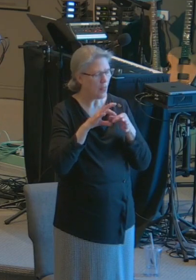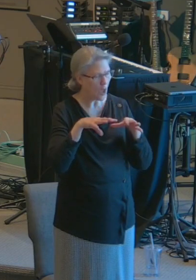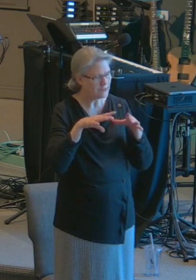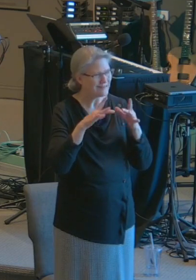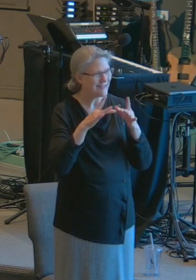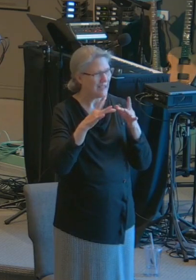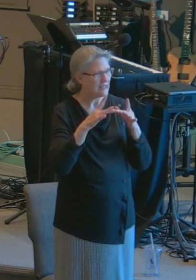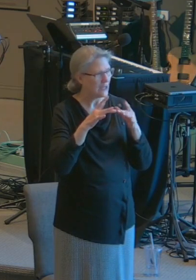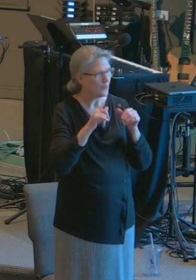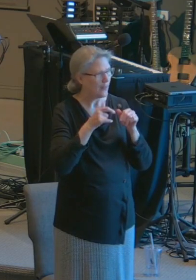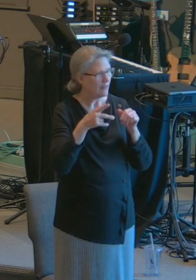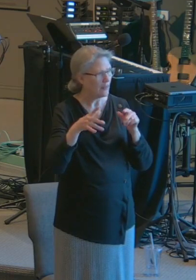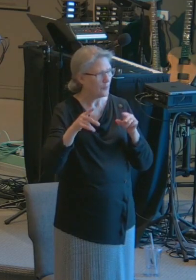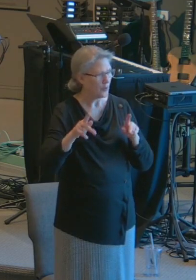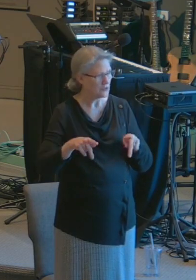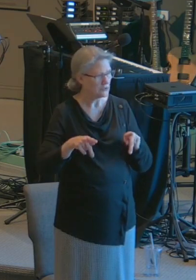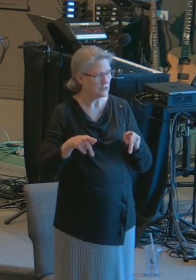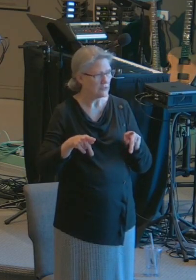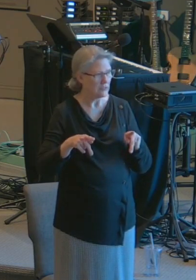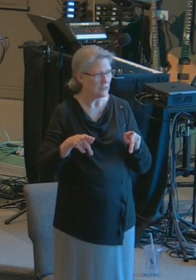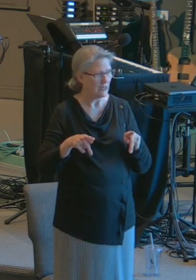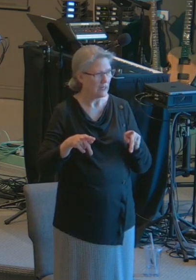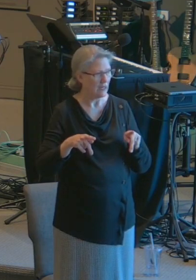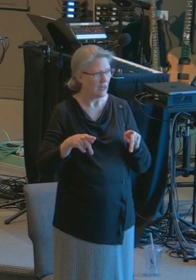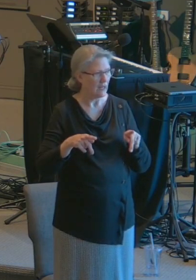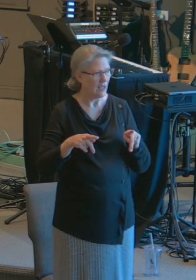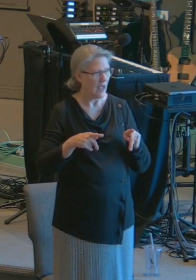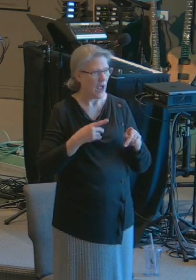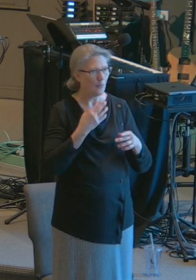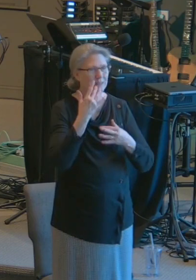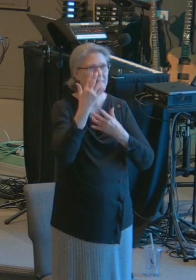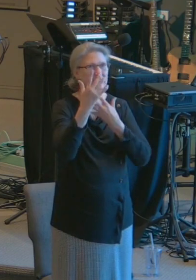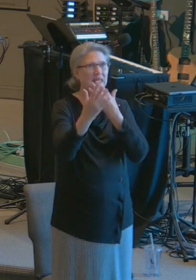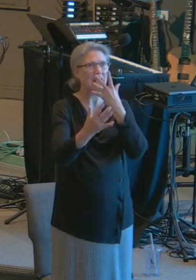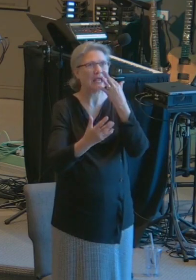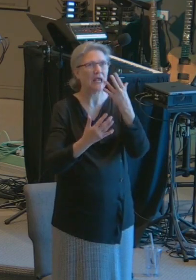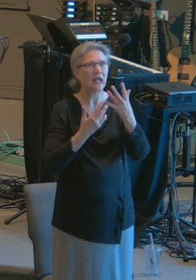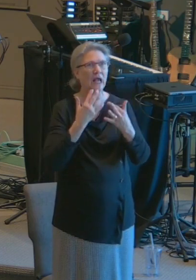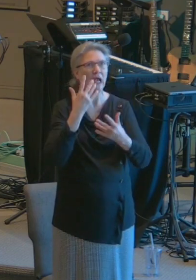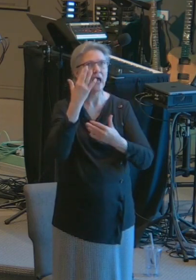and realized that I was singing with a loud voice.